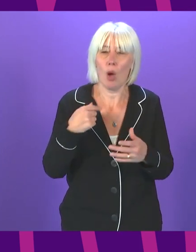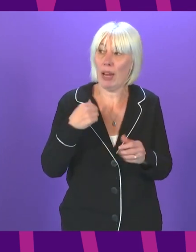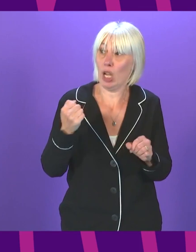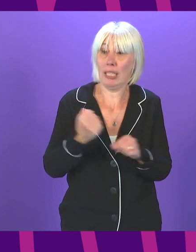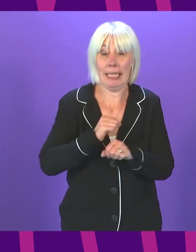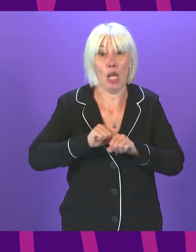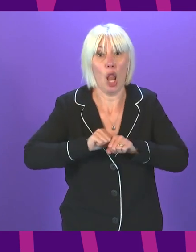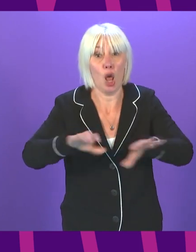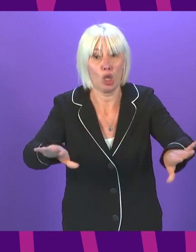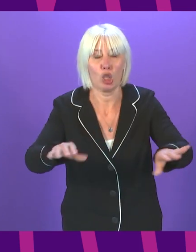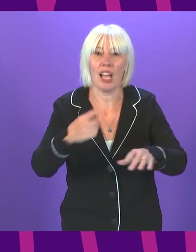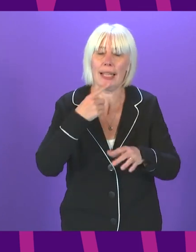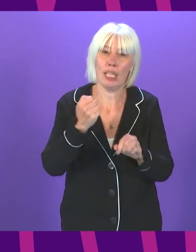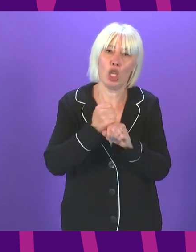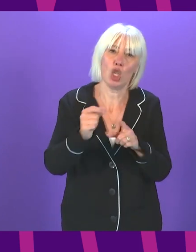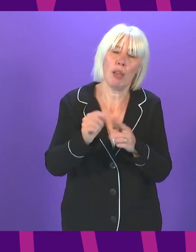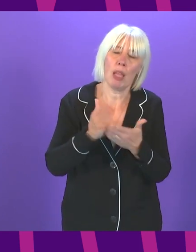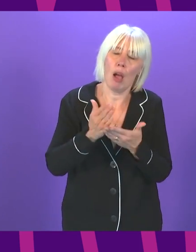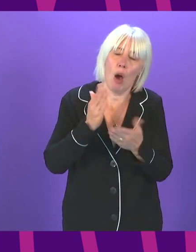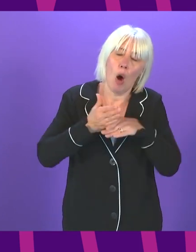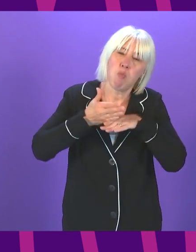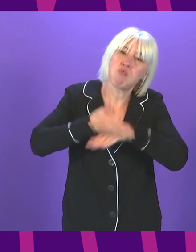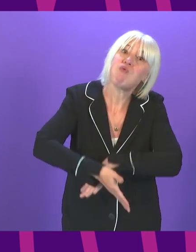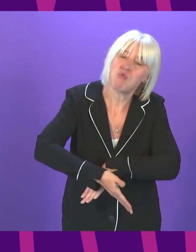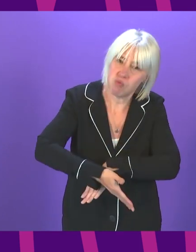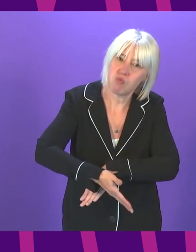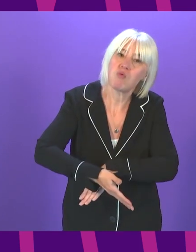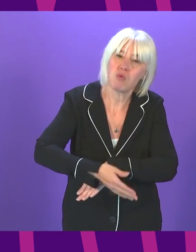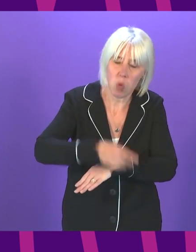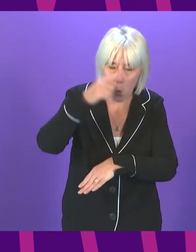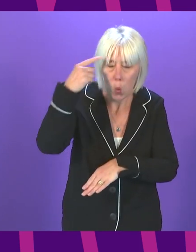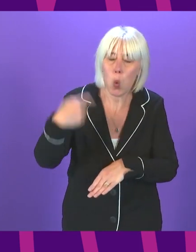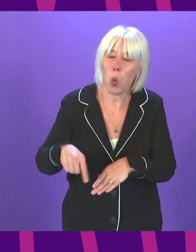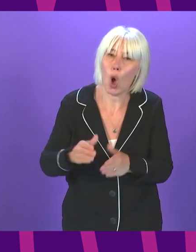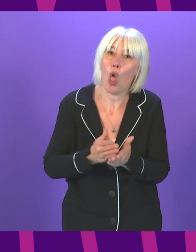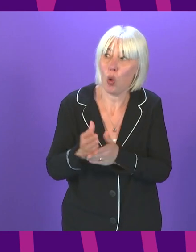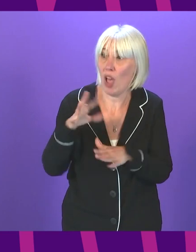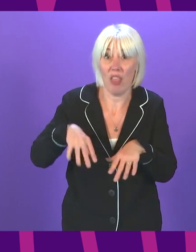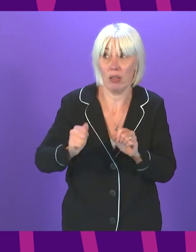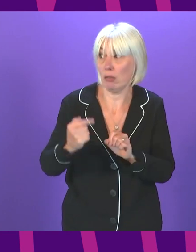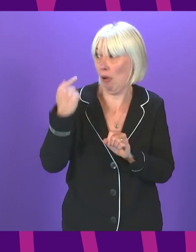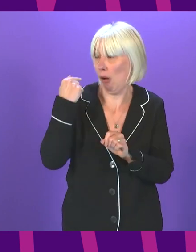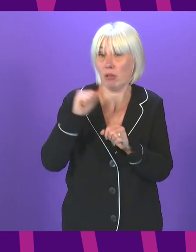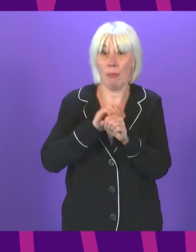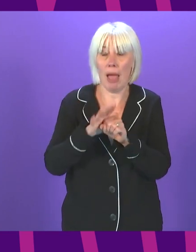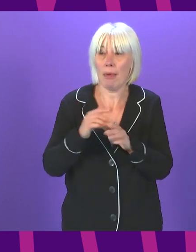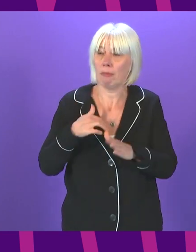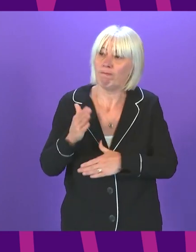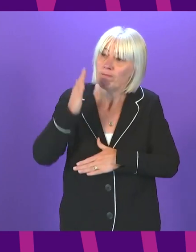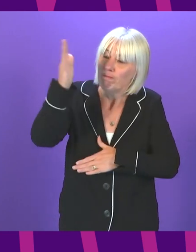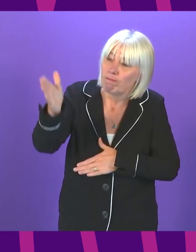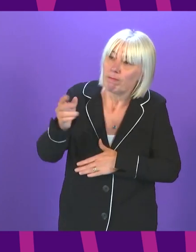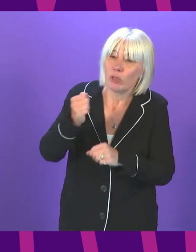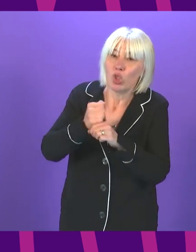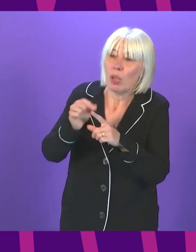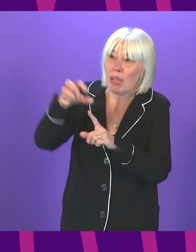doing that, made the point that GPs have been working extremely hard throughout this pandemic. At the start of the pandemic, I visited a GP